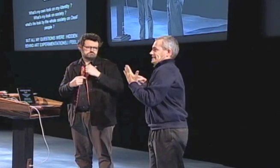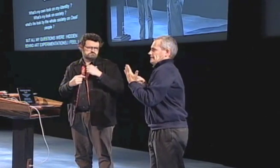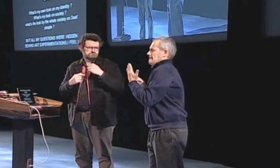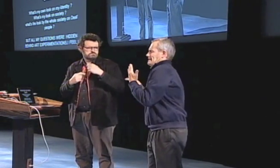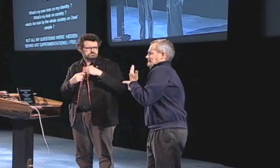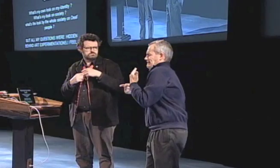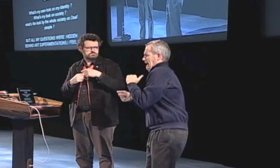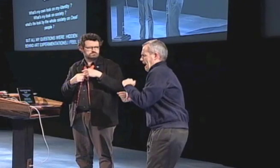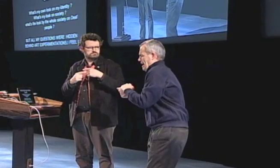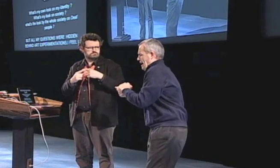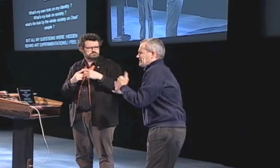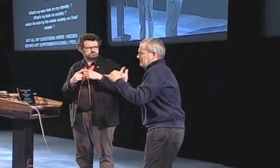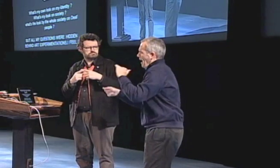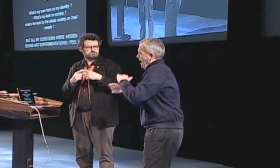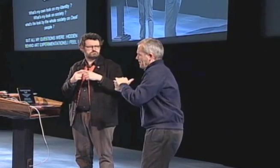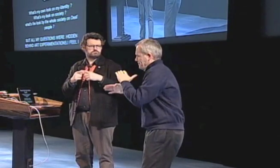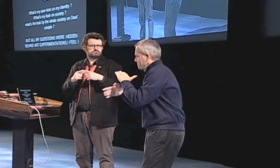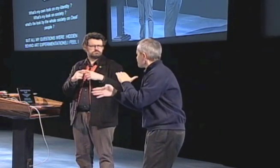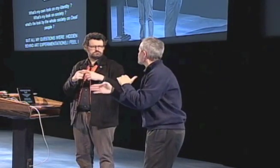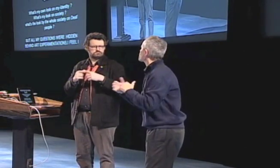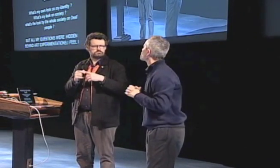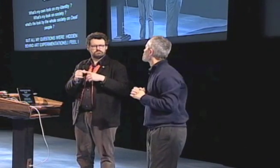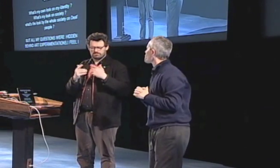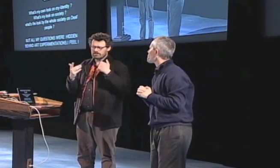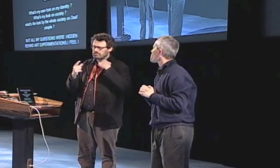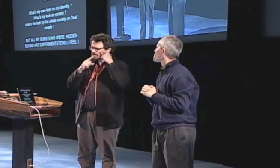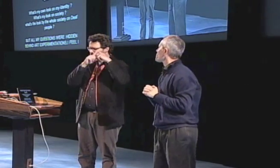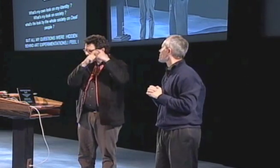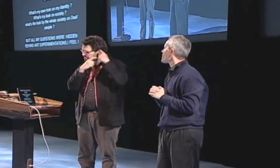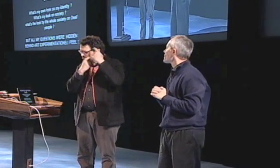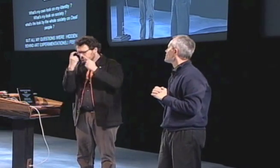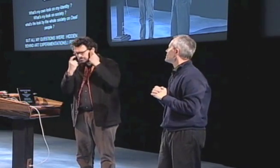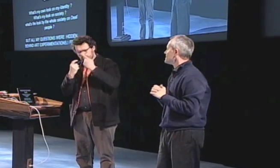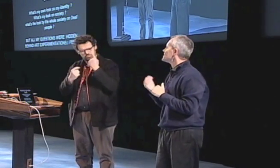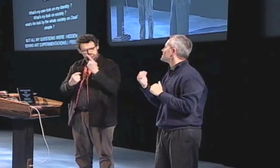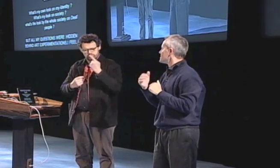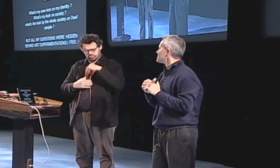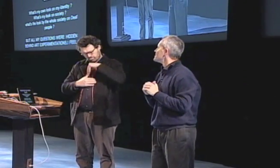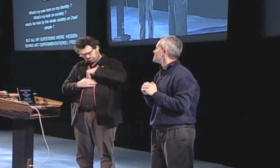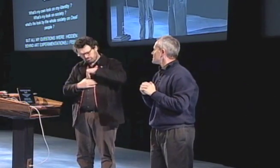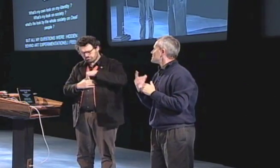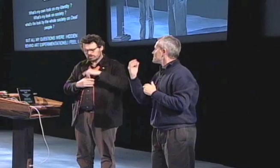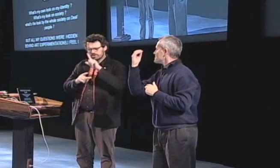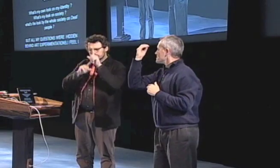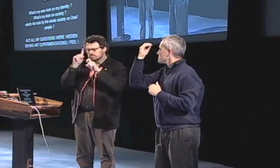The deaf art, as I was starting to call it, was something I was not showing to the world yet.